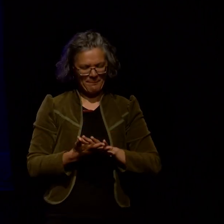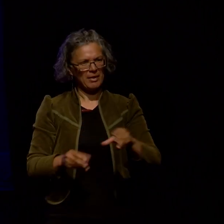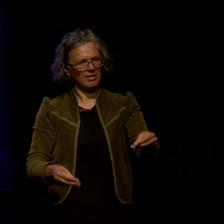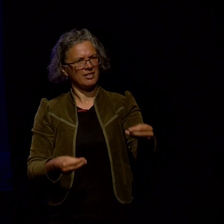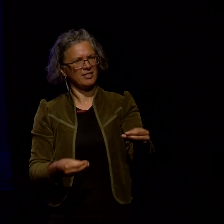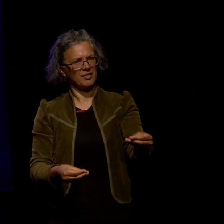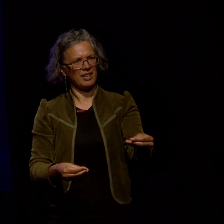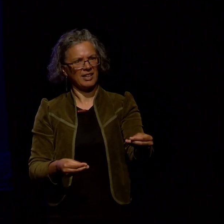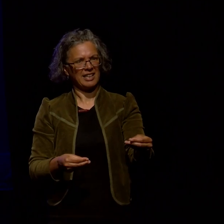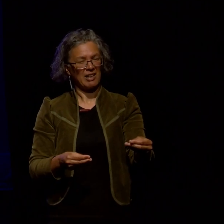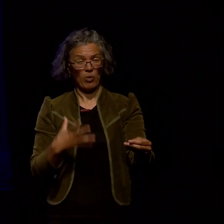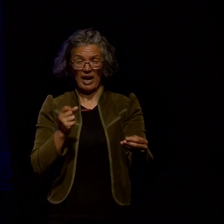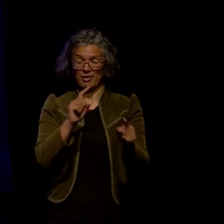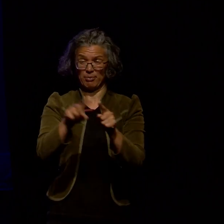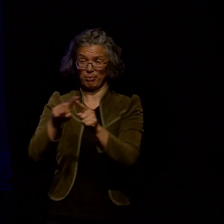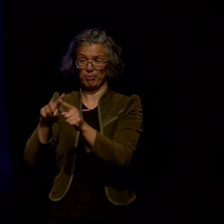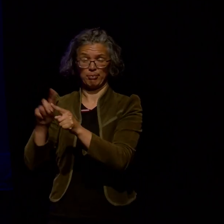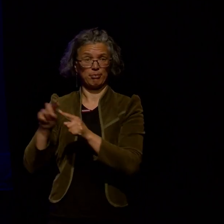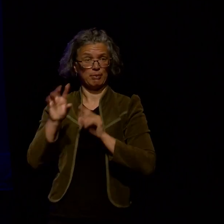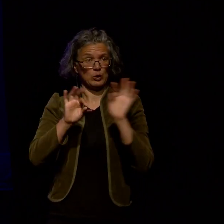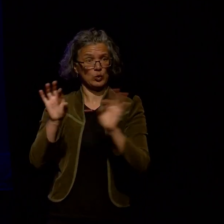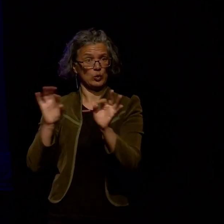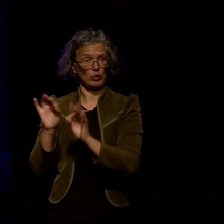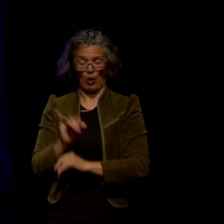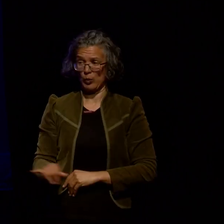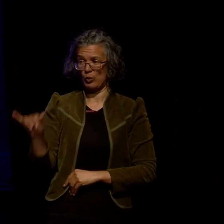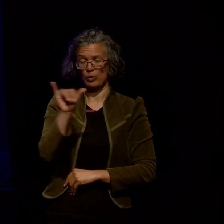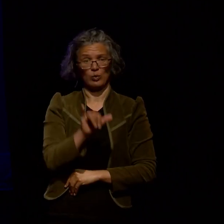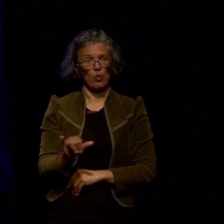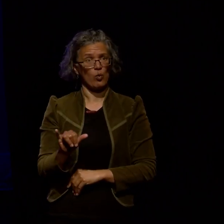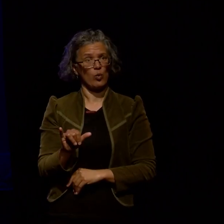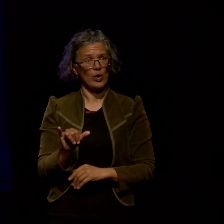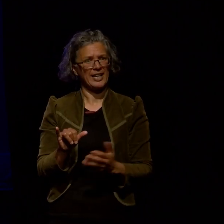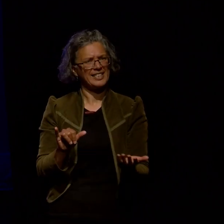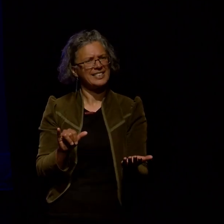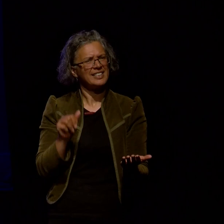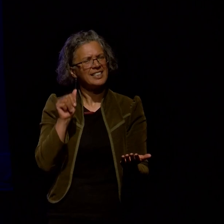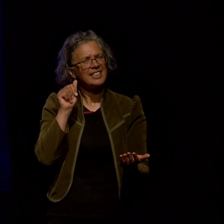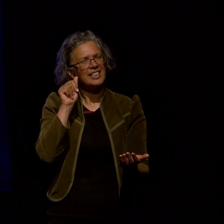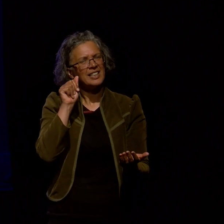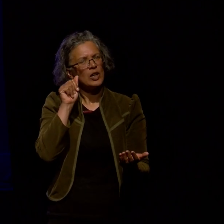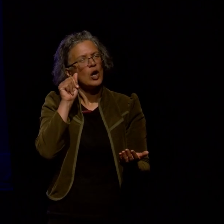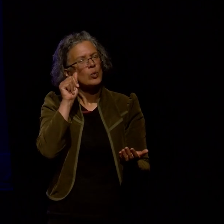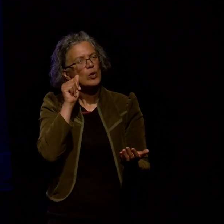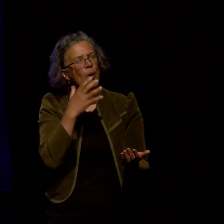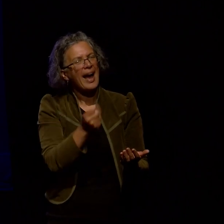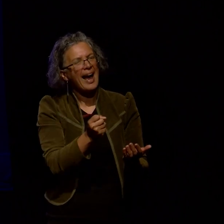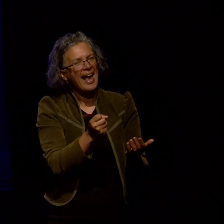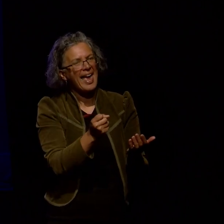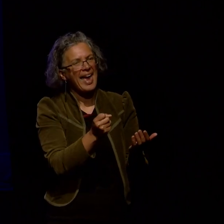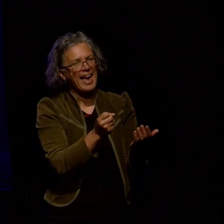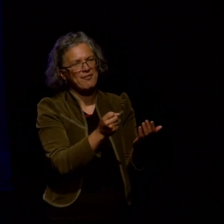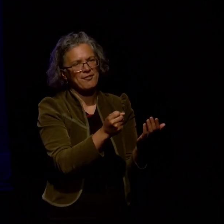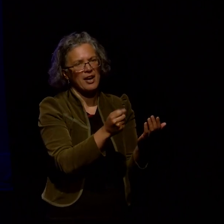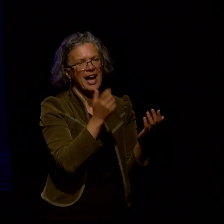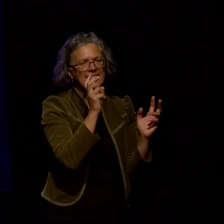we were choosing paper and we have there's quite a few books slides within the book which are on quite a dark